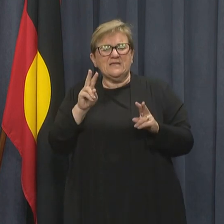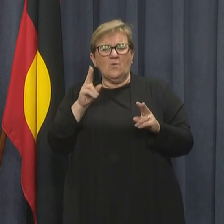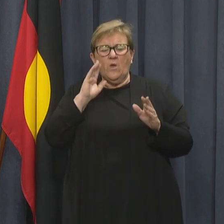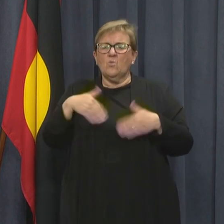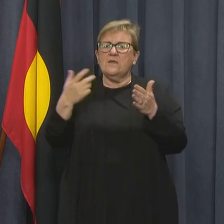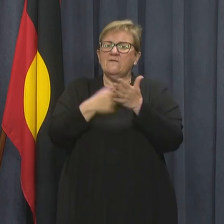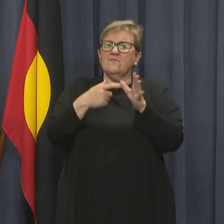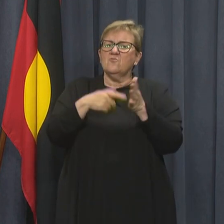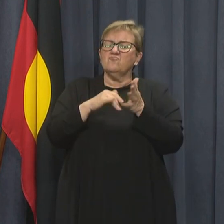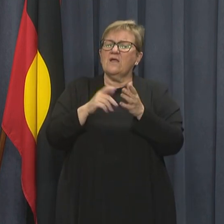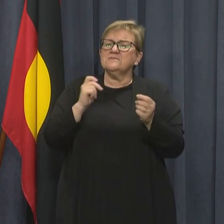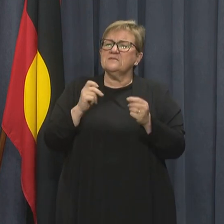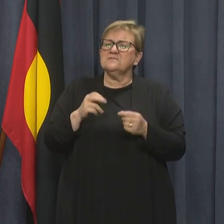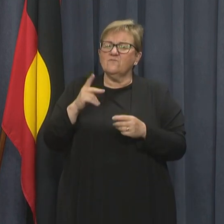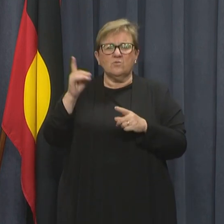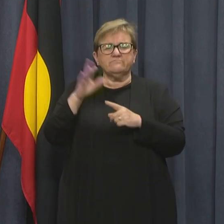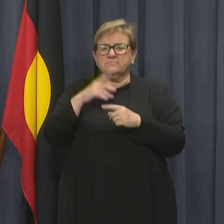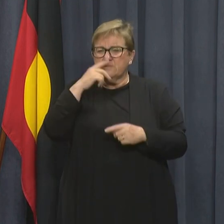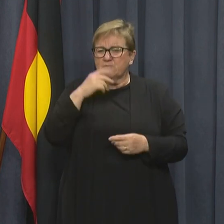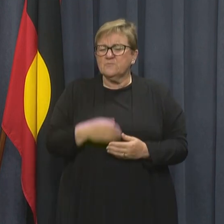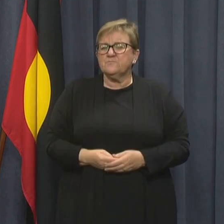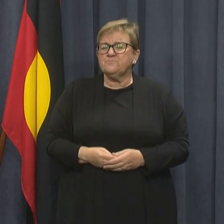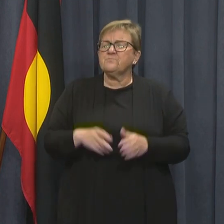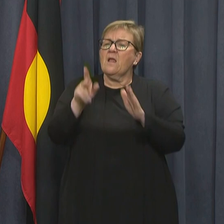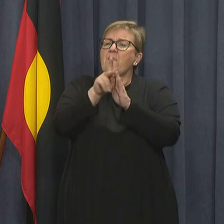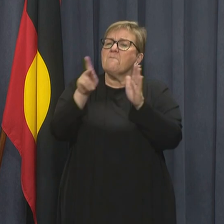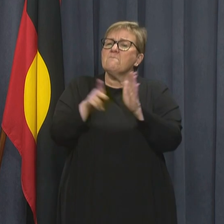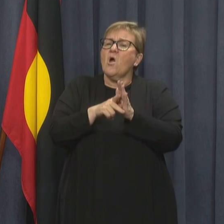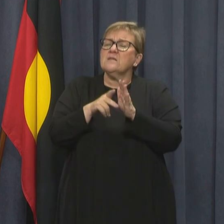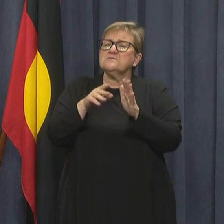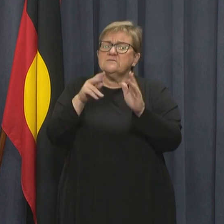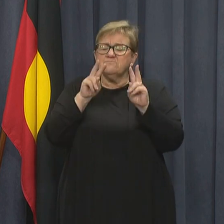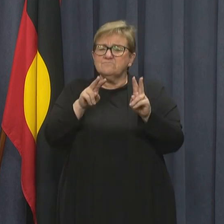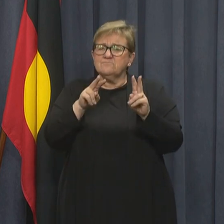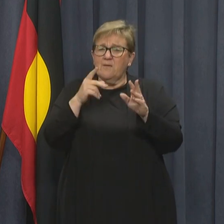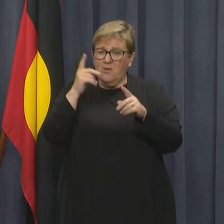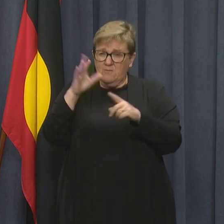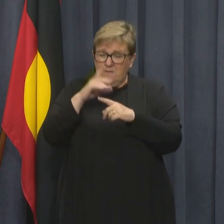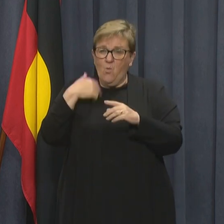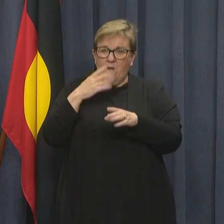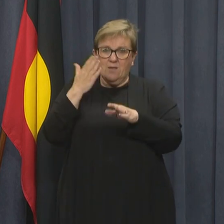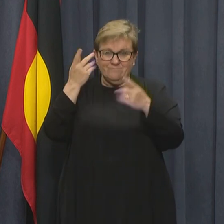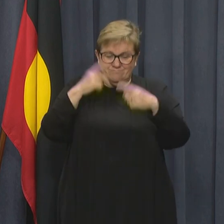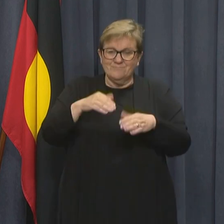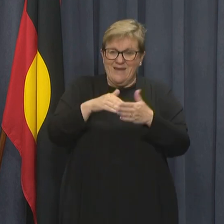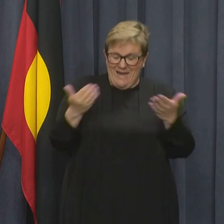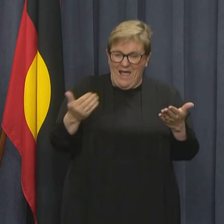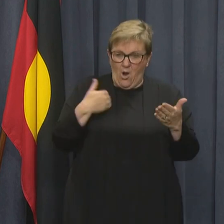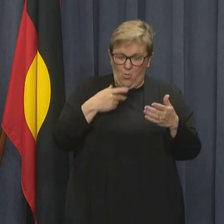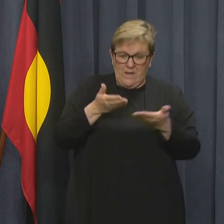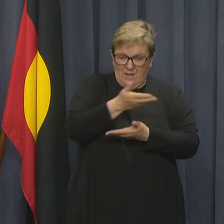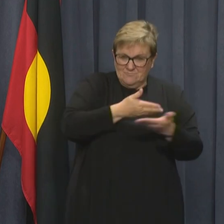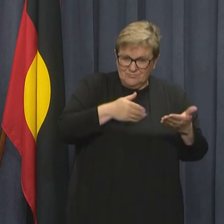of rats to essential workers? Yeah, so the policy framework around rats to essential workers is being worked through internally in government.